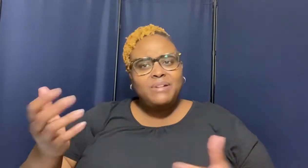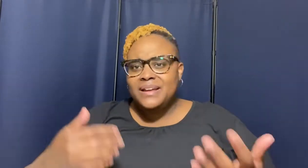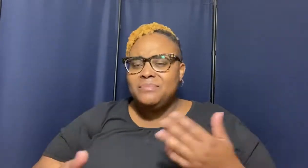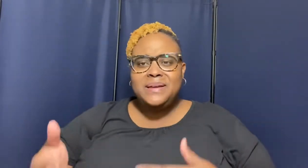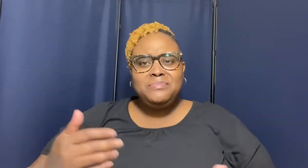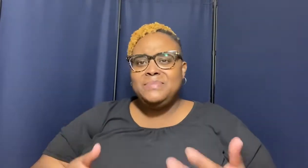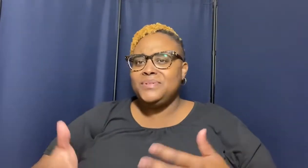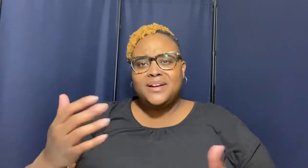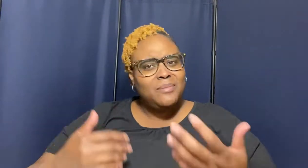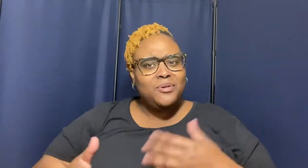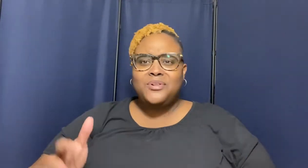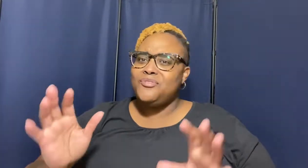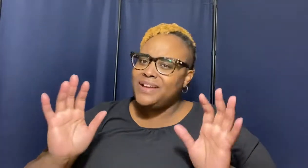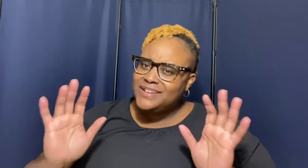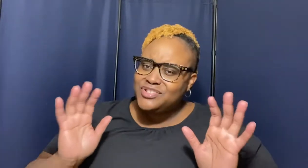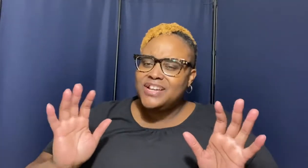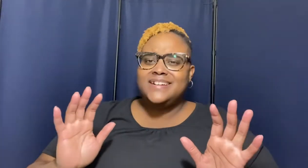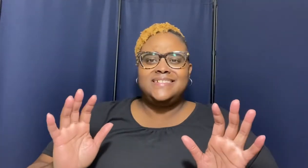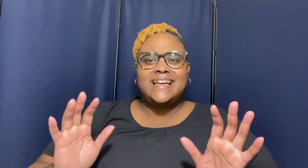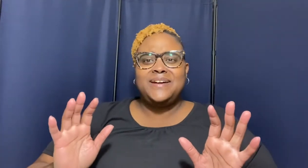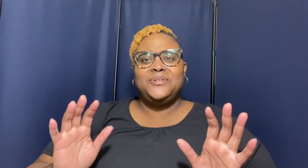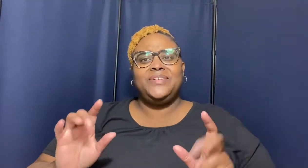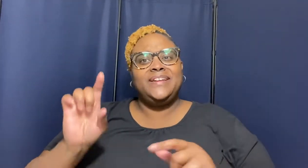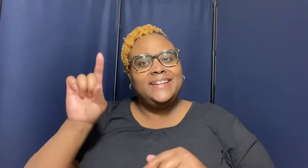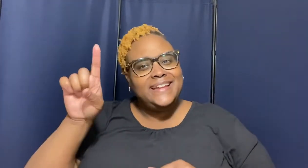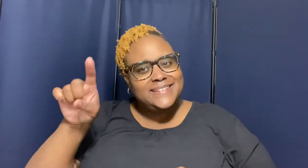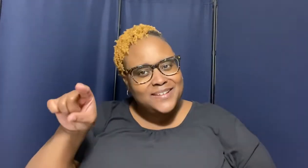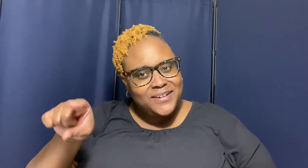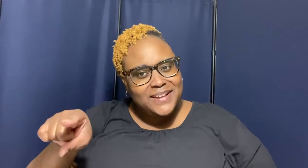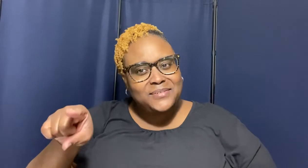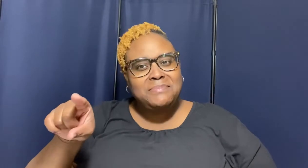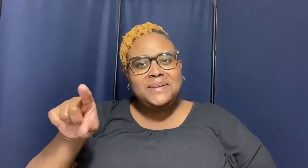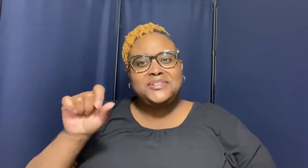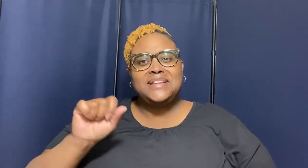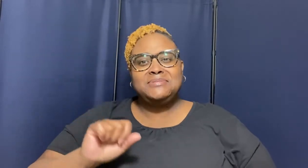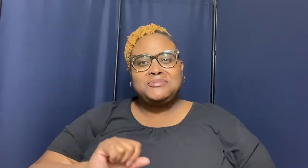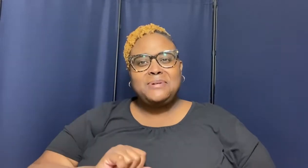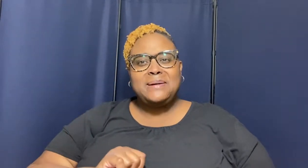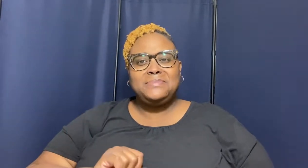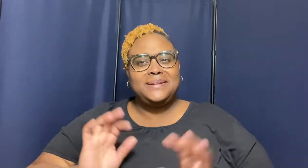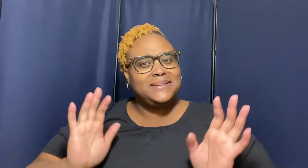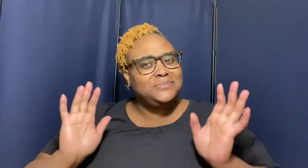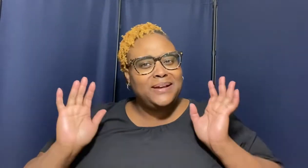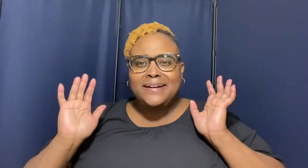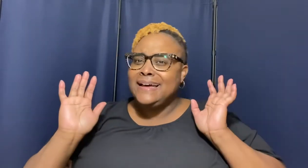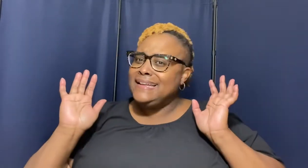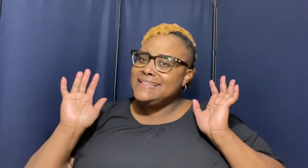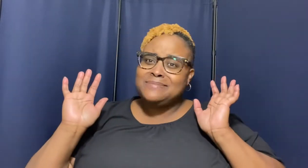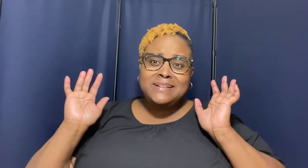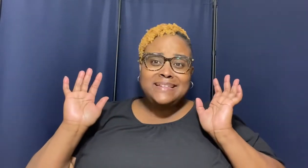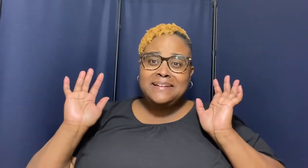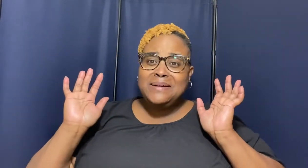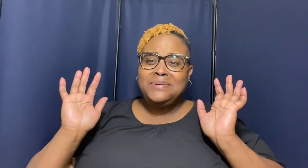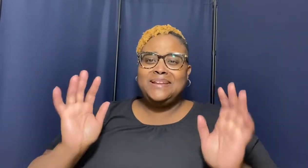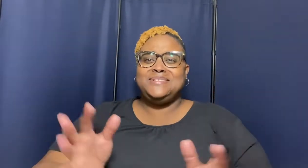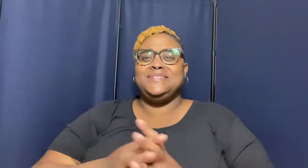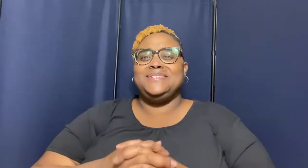recommend people to come on over and check us out over here then go ahead on and mention that subscribe button as well listen we still helping each other